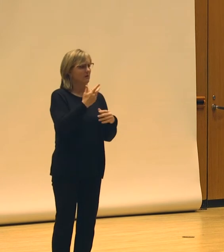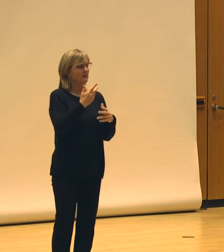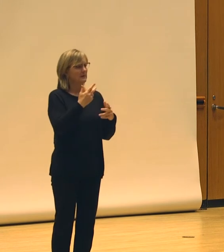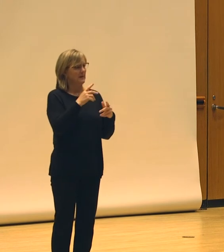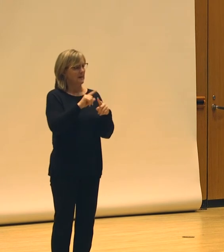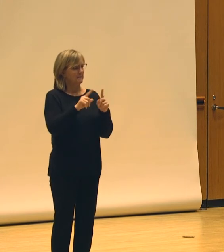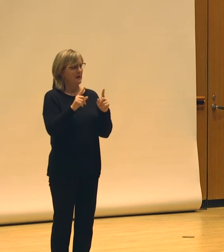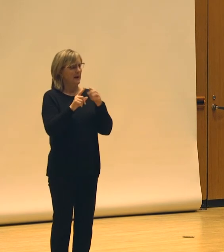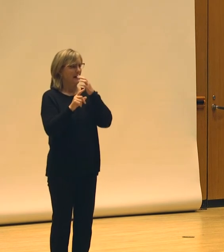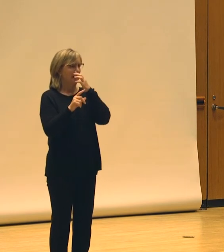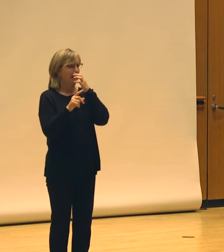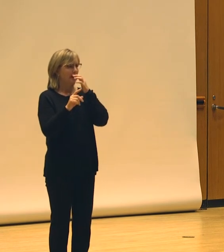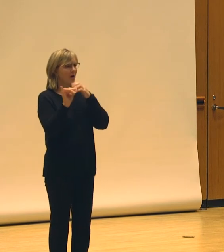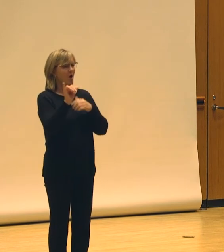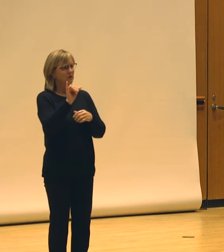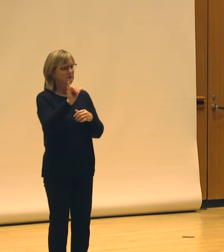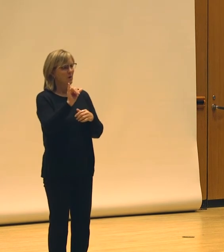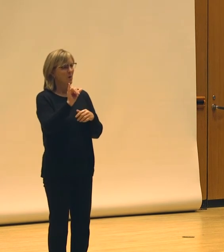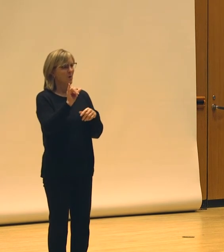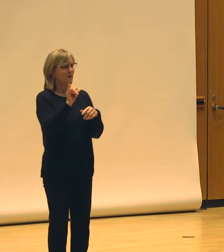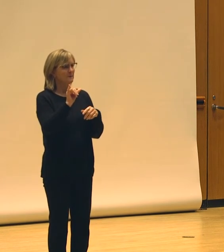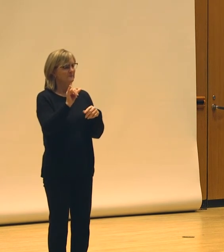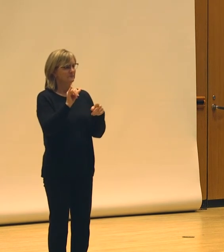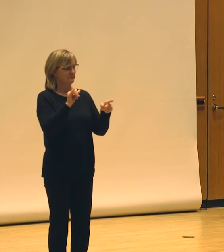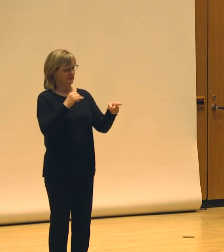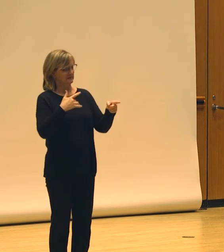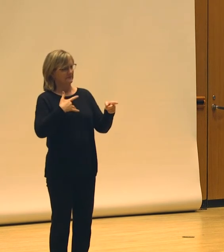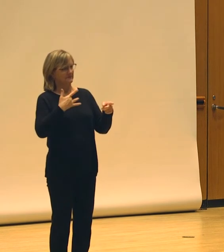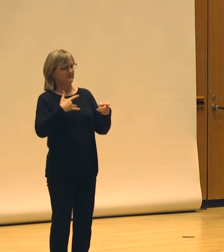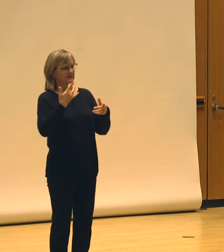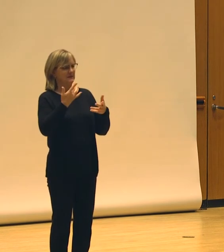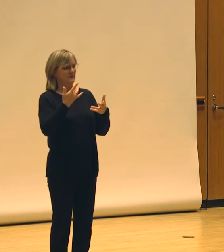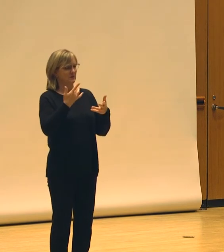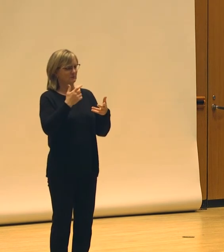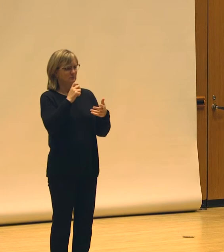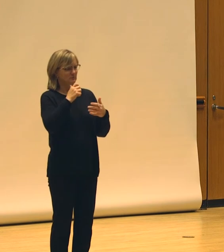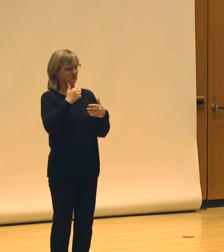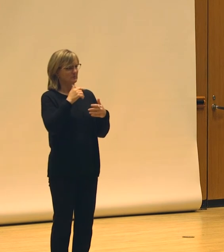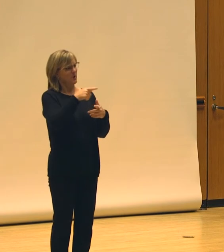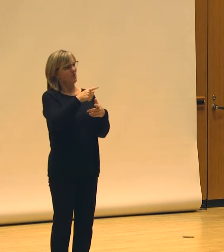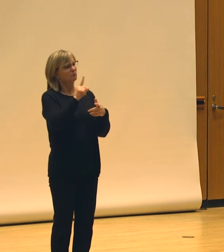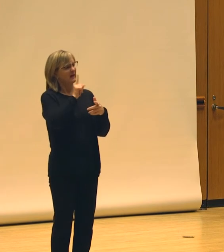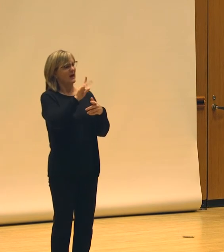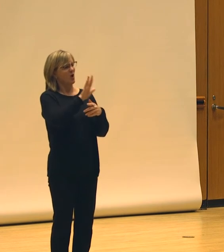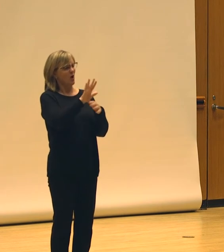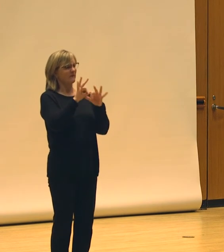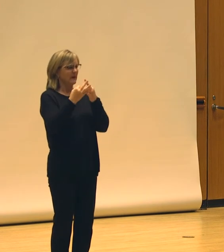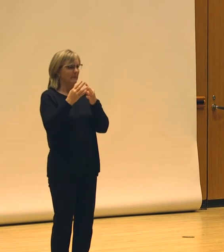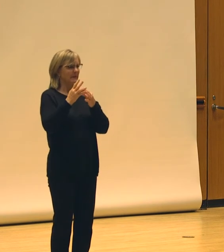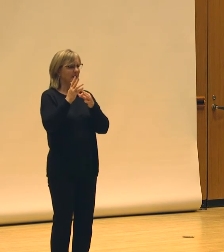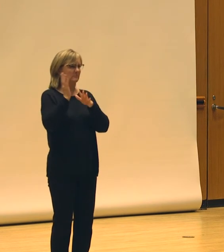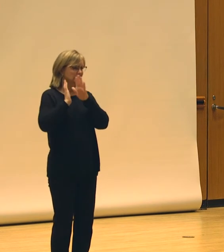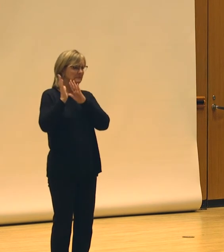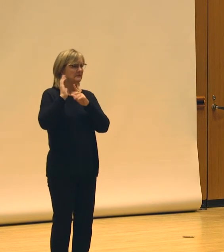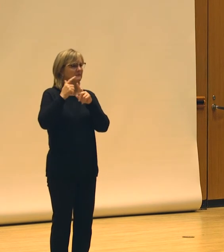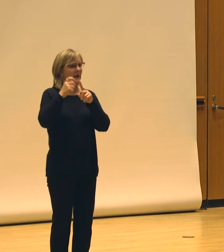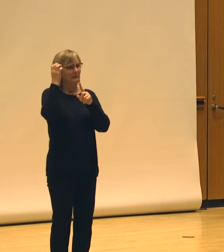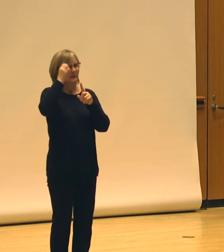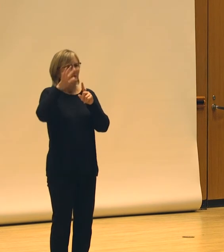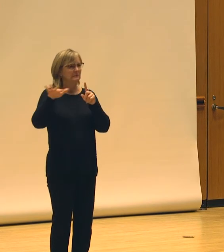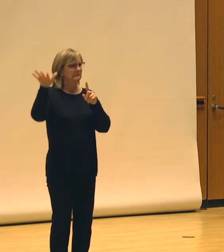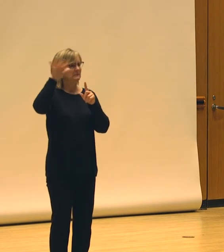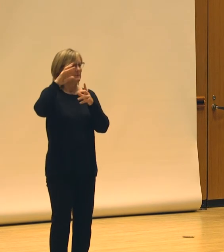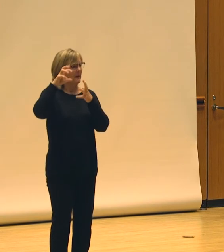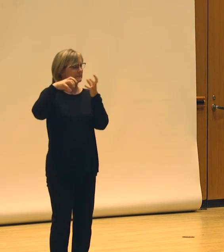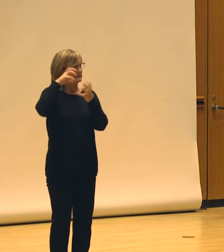going to question you back, questioning not feeling that with her own Eurocentric lineage and background. And so I'm